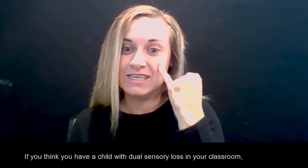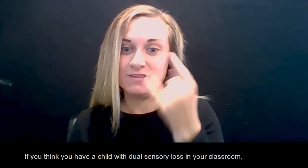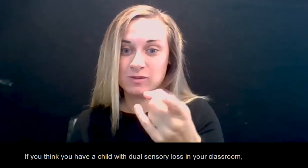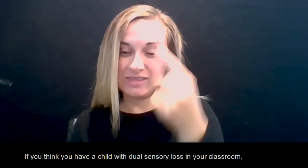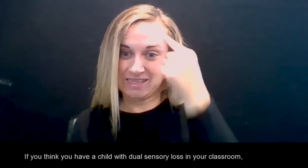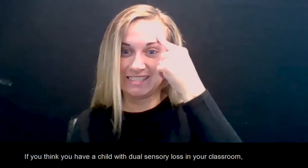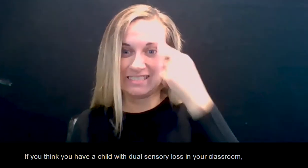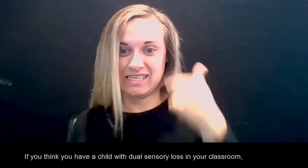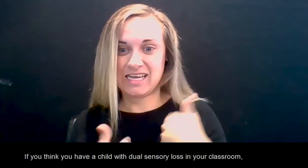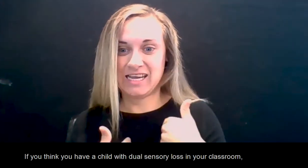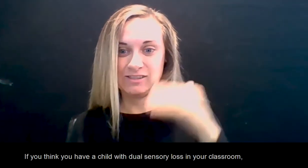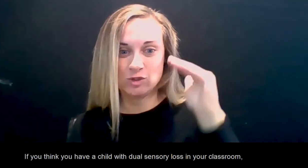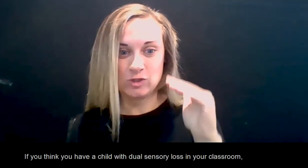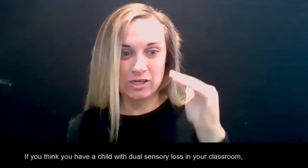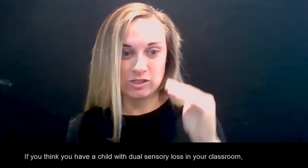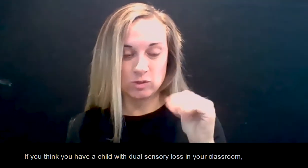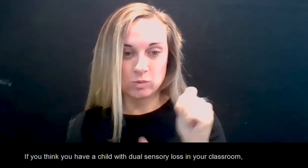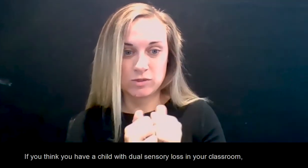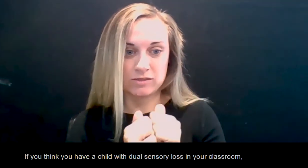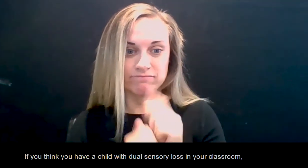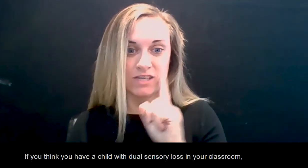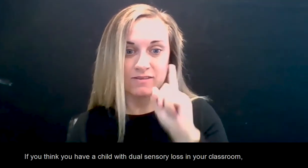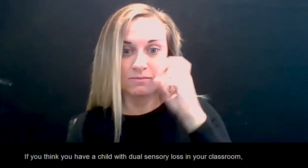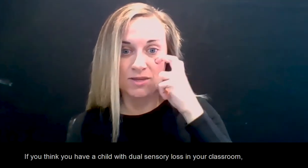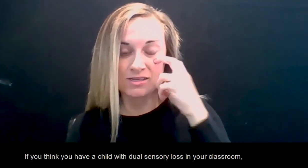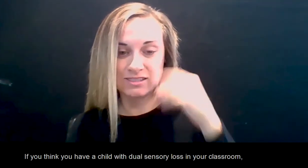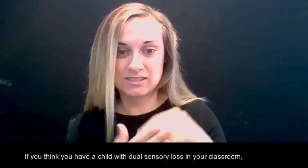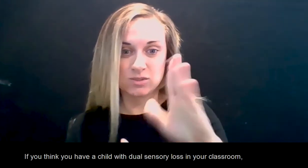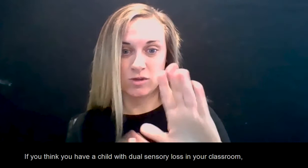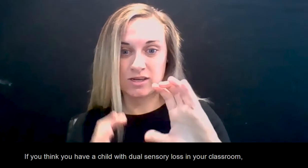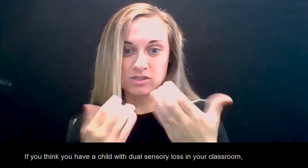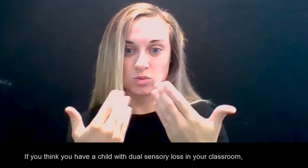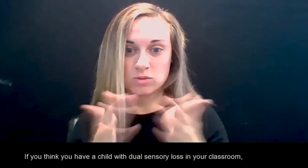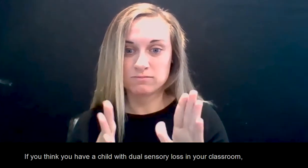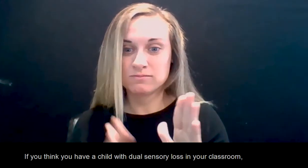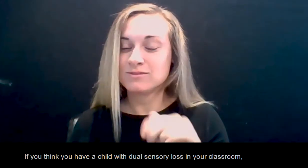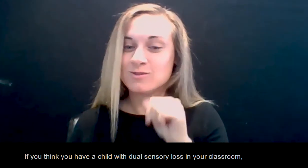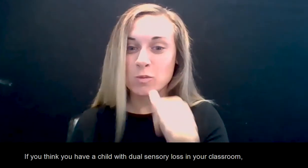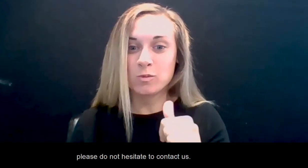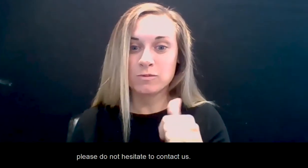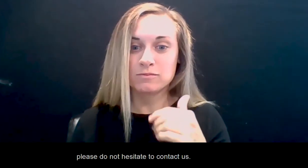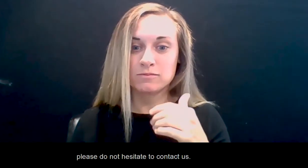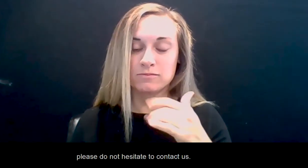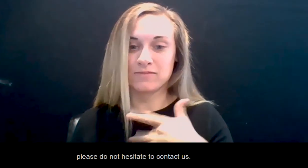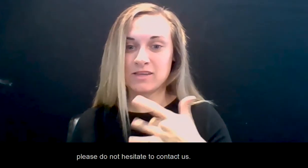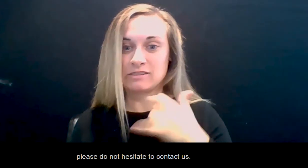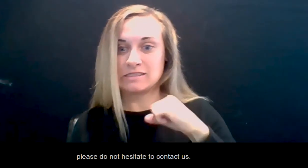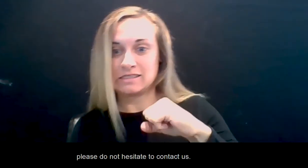If you think you have a child with dual sensory loss in your classroom, please do not hesitate to